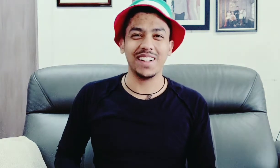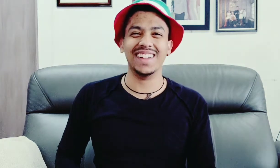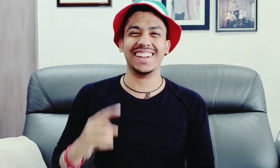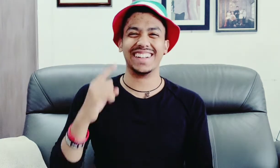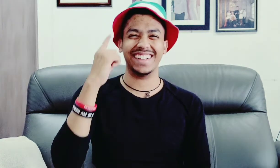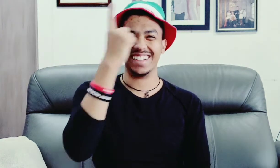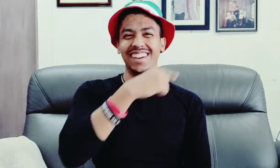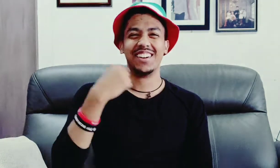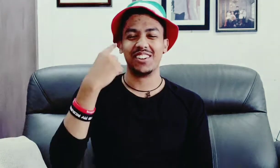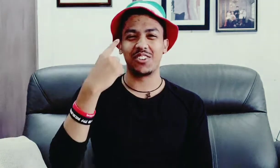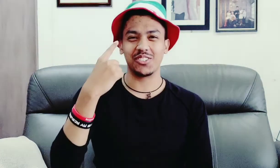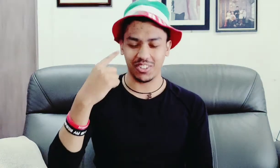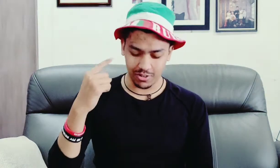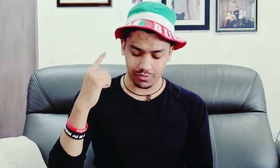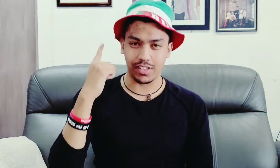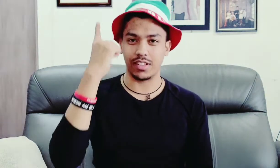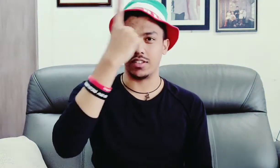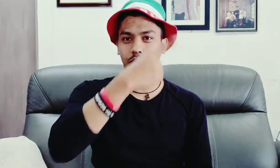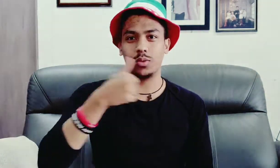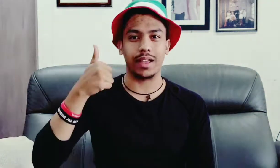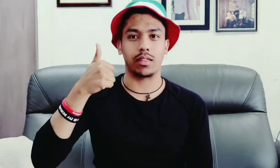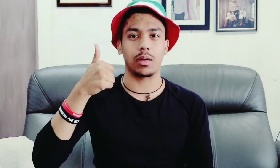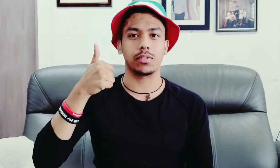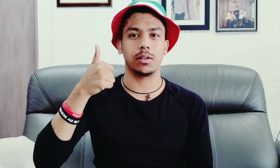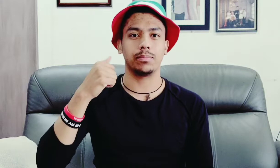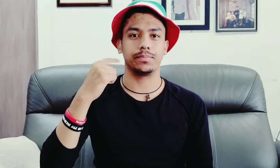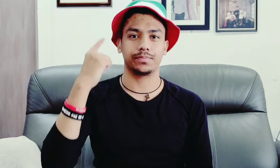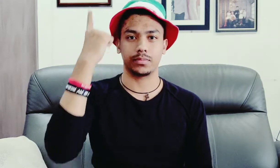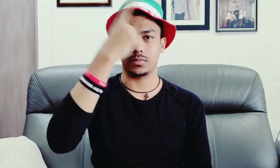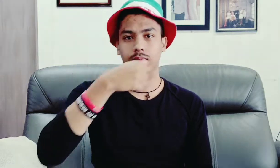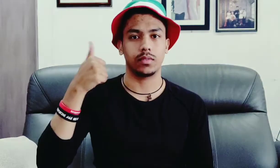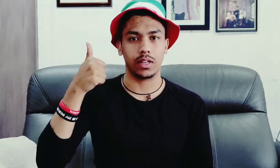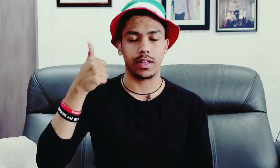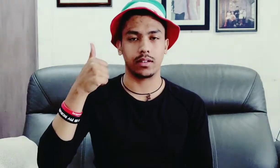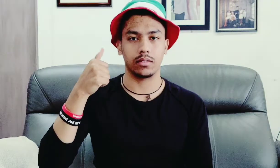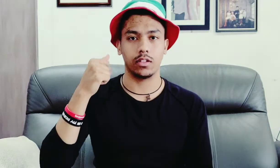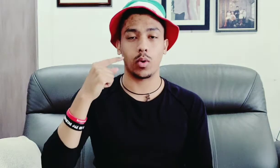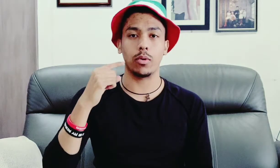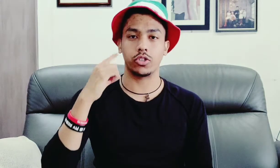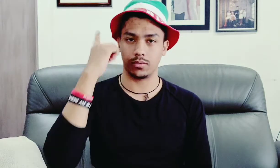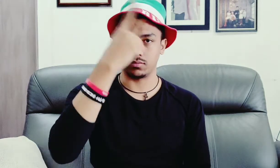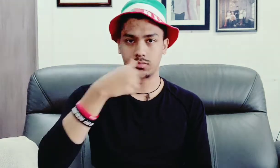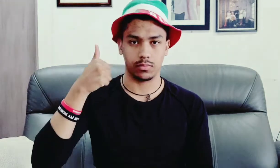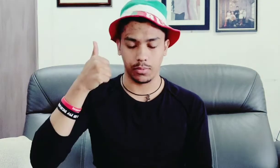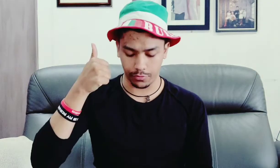draw circle around your face and then do like a thumbs up like that it's one motion beautiful